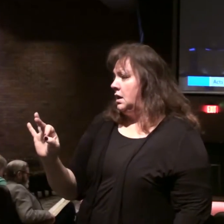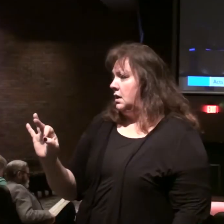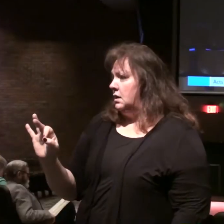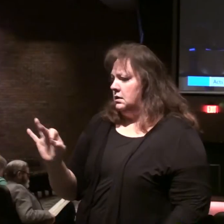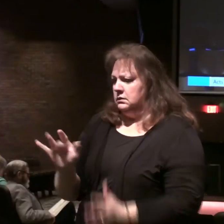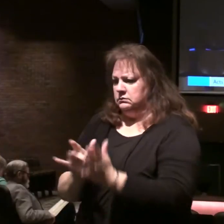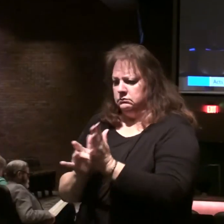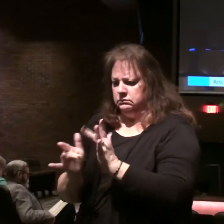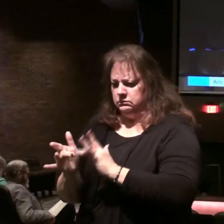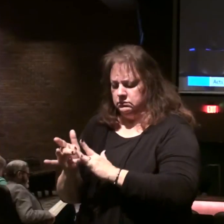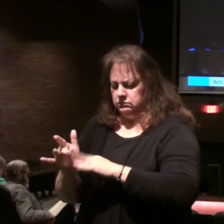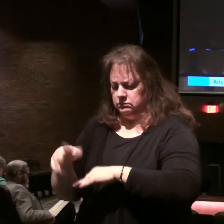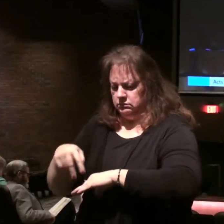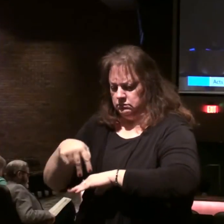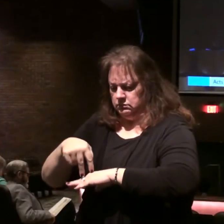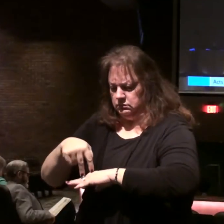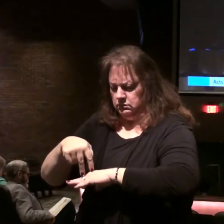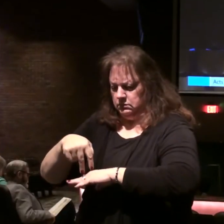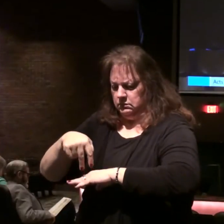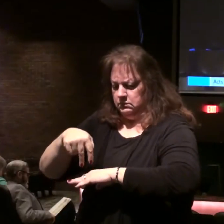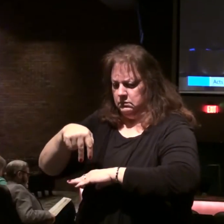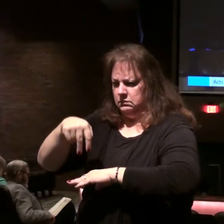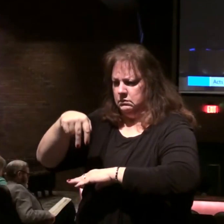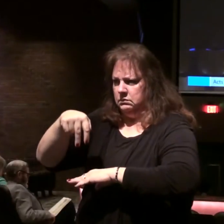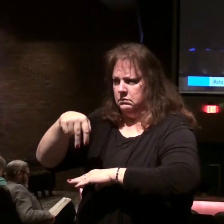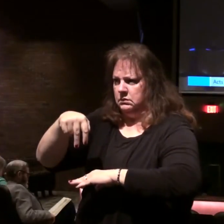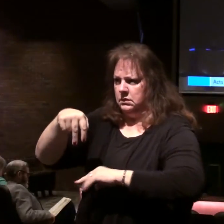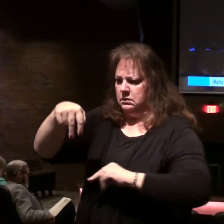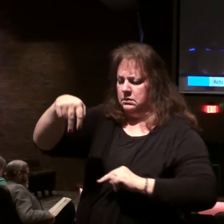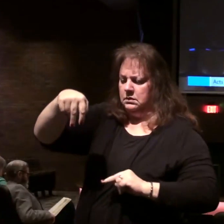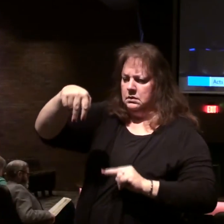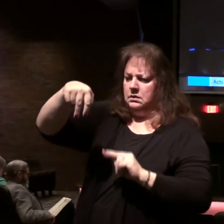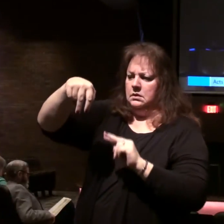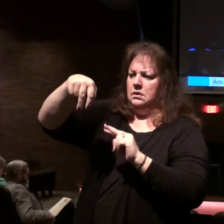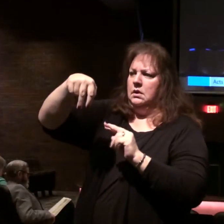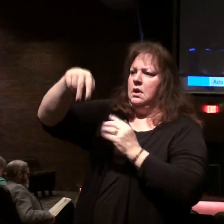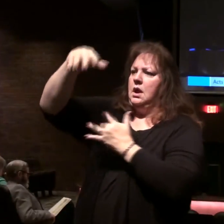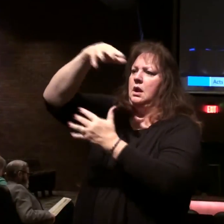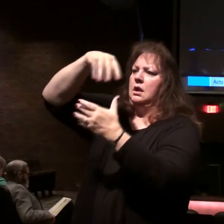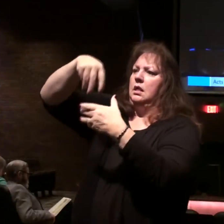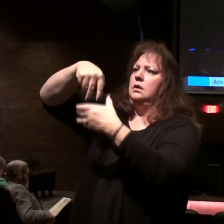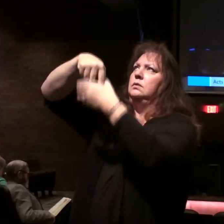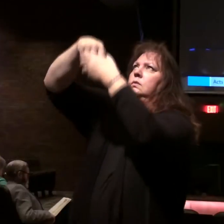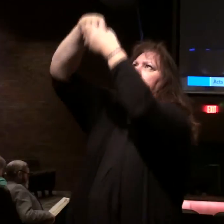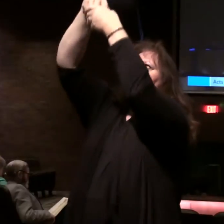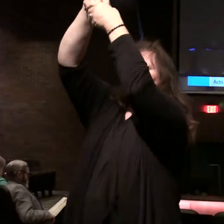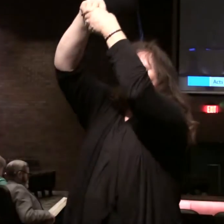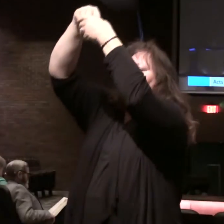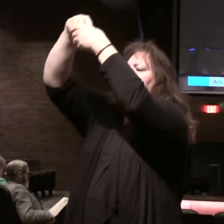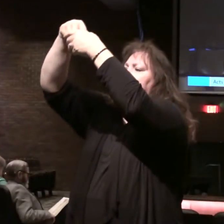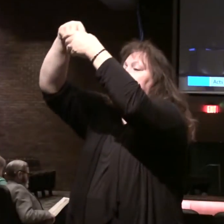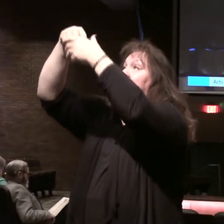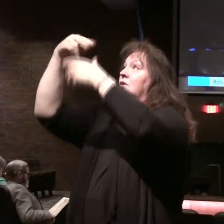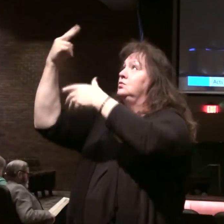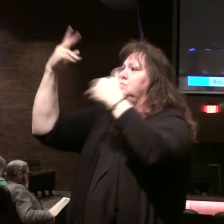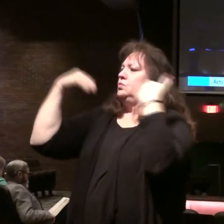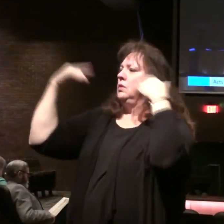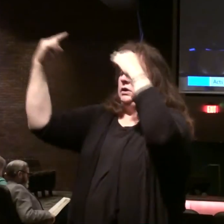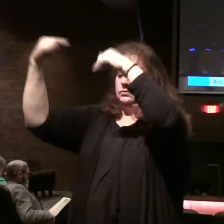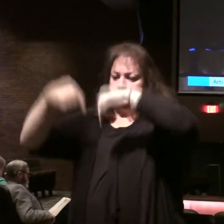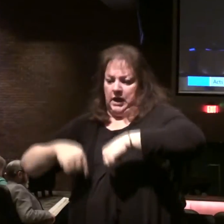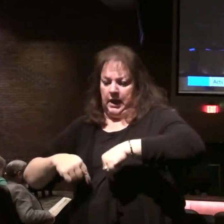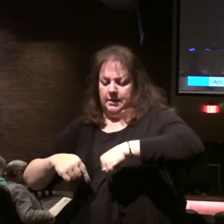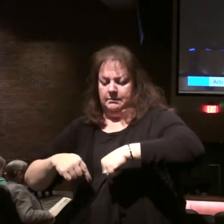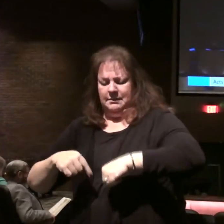he was lifted up while they were looking on, a cloud received them out of their sight. Then two angels appeared and they